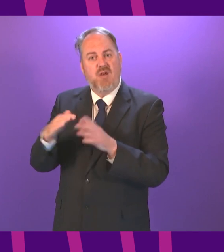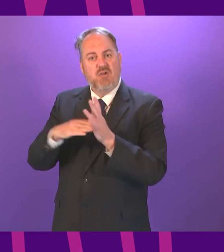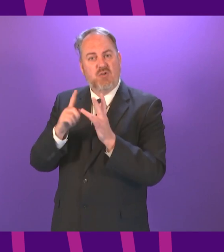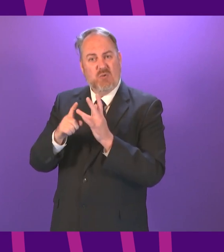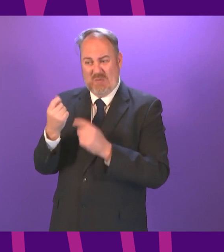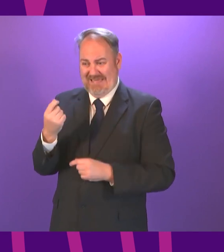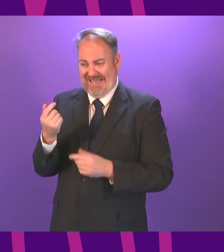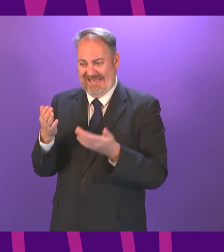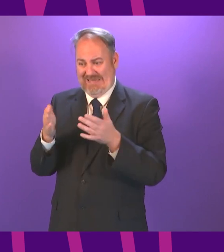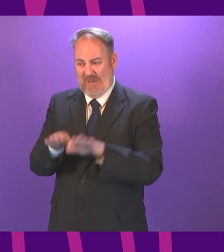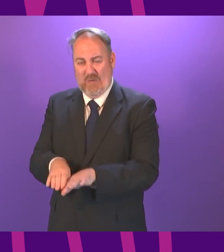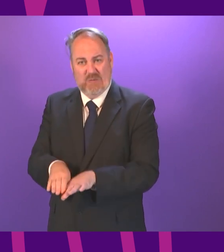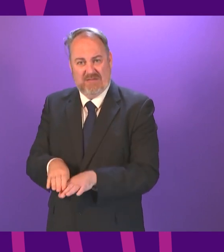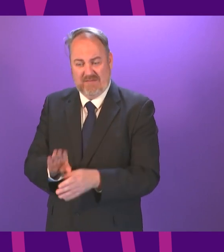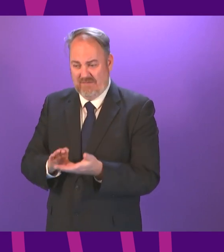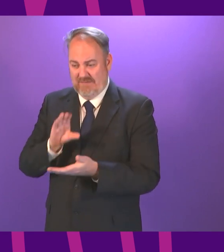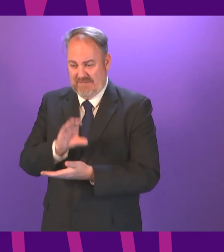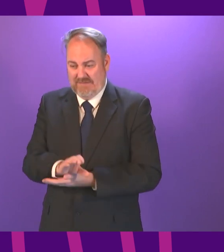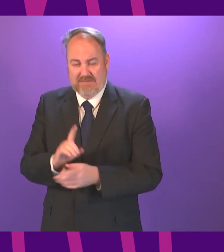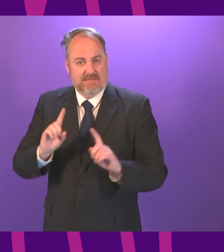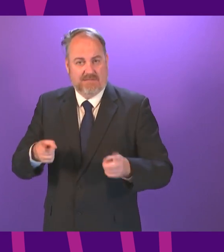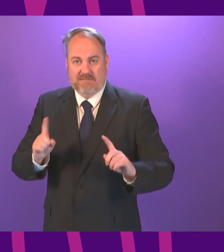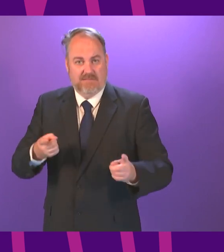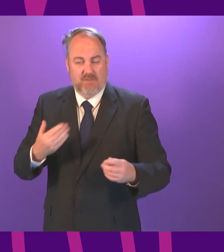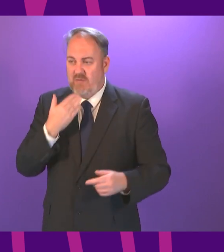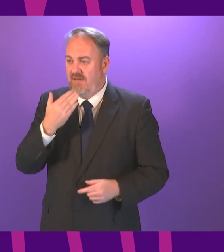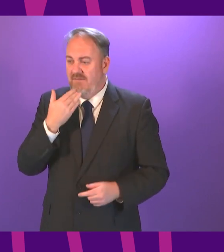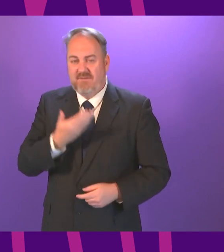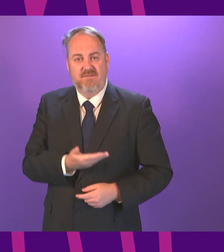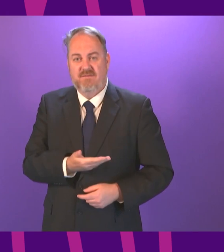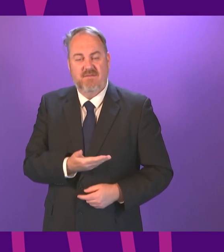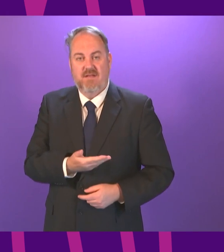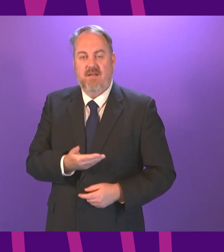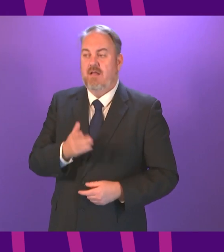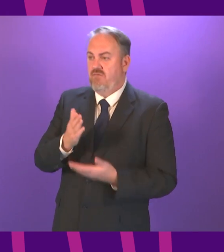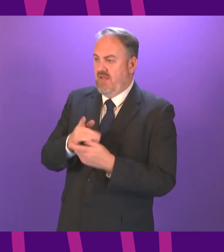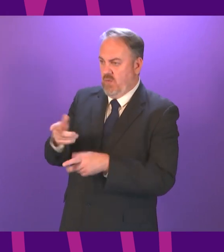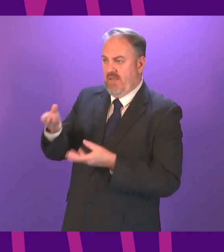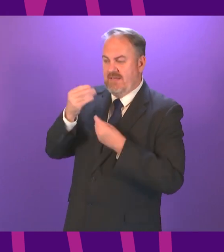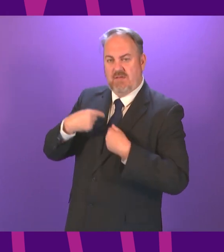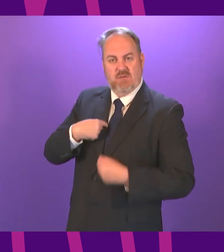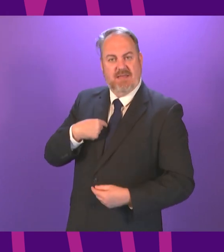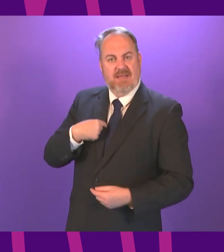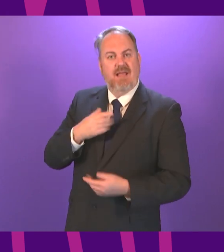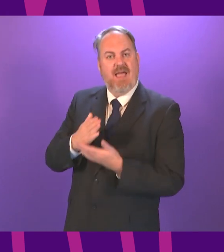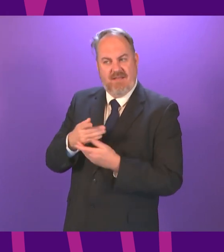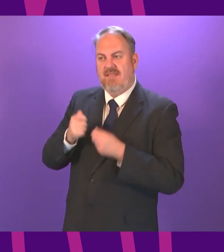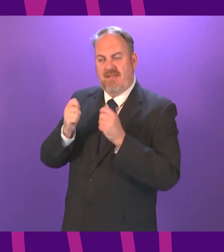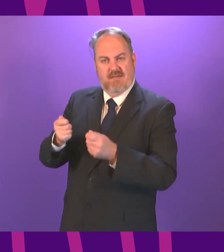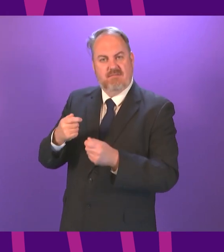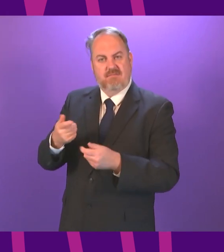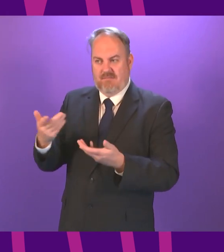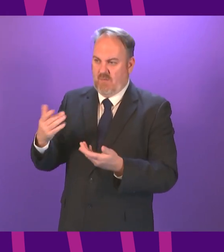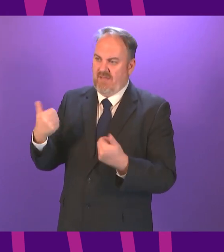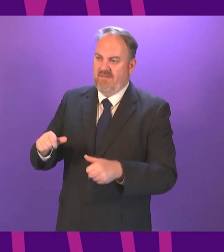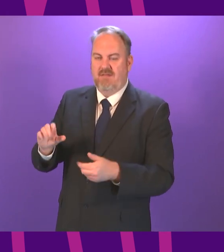weeks from permanent closure if the government's timetable for reopening was not amended that I was taken seriously and they were given the latitude that they